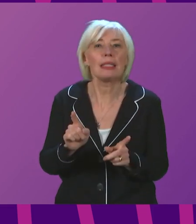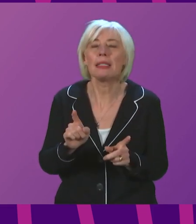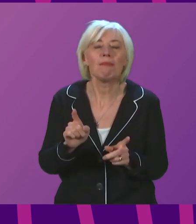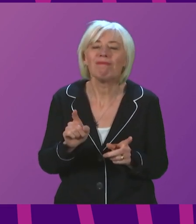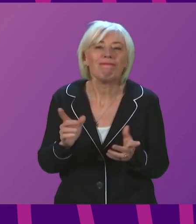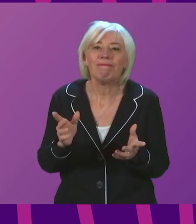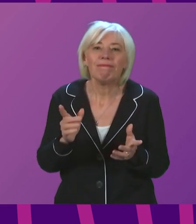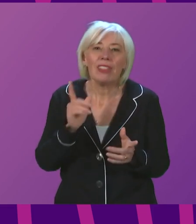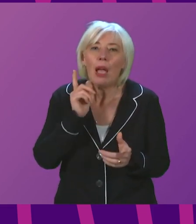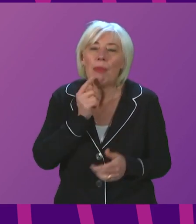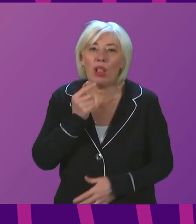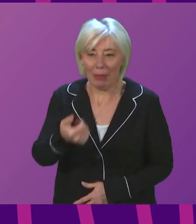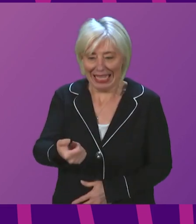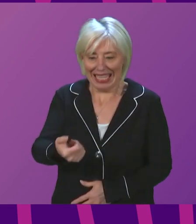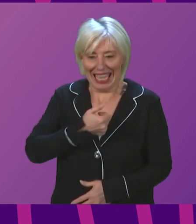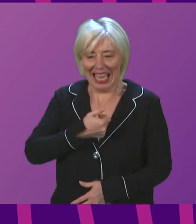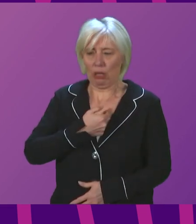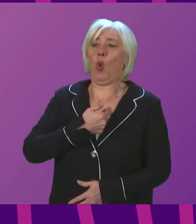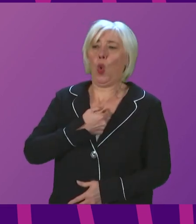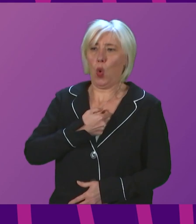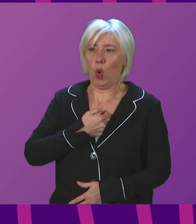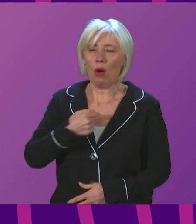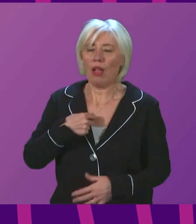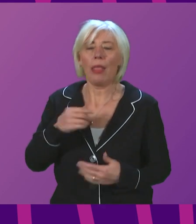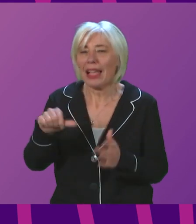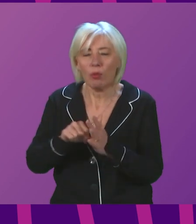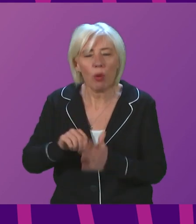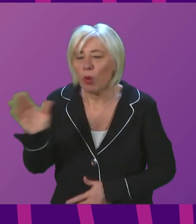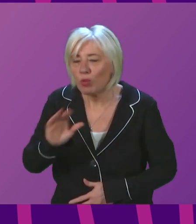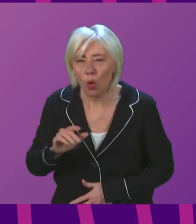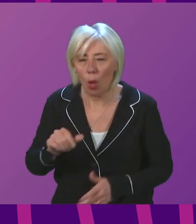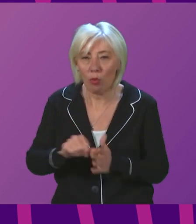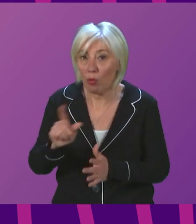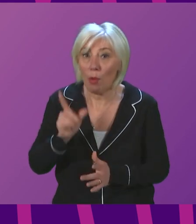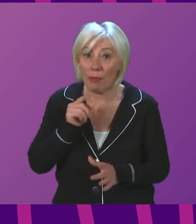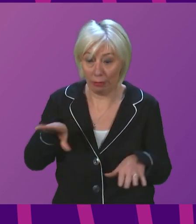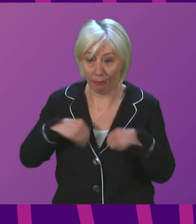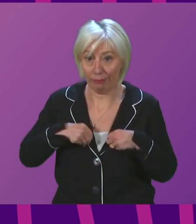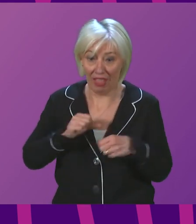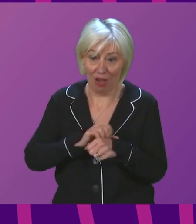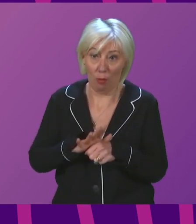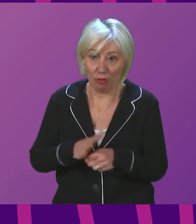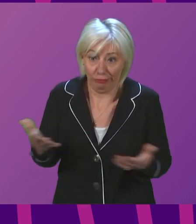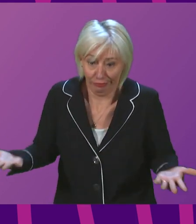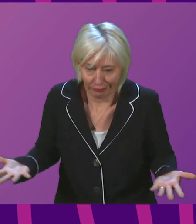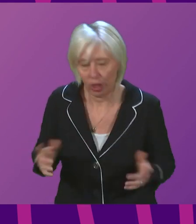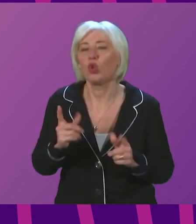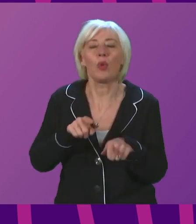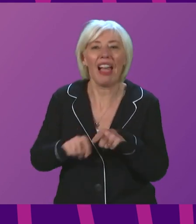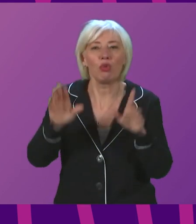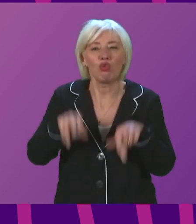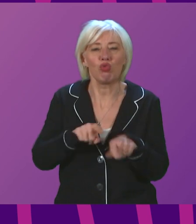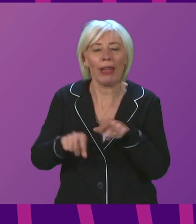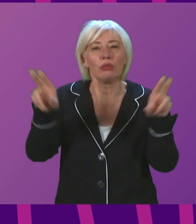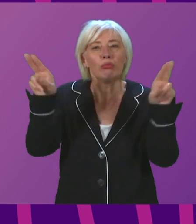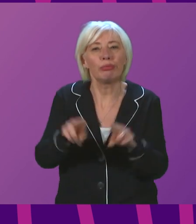people being pinged that is causing the problem. It is people getting the virus that is causing the problem. And therefore, we need to suppress the virus.